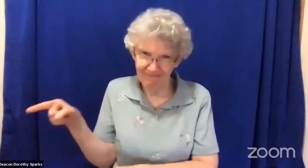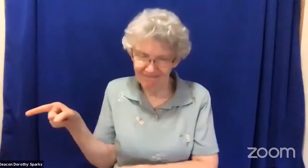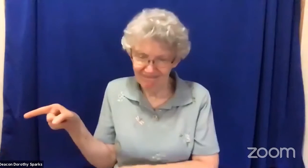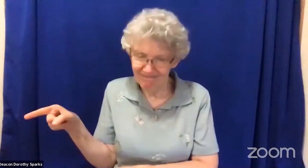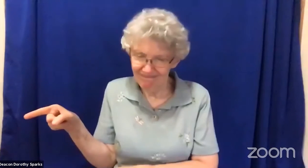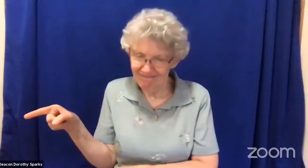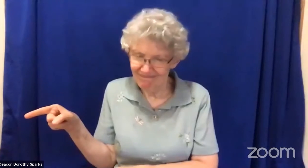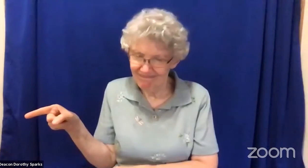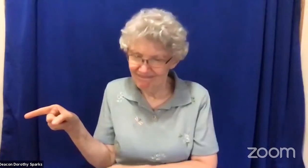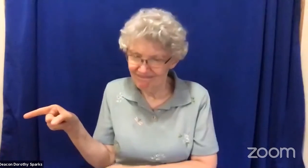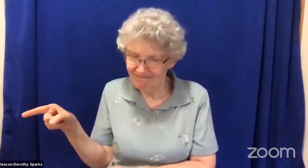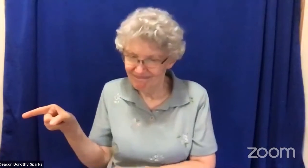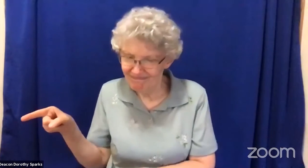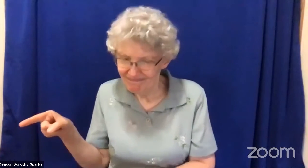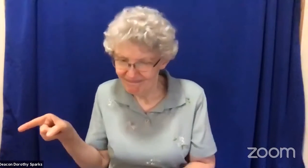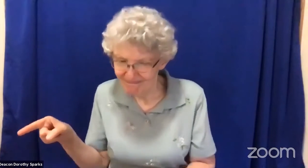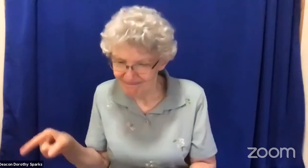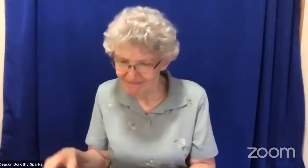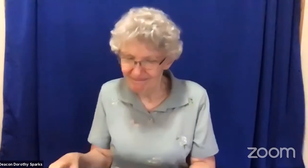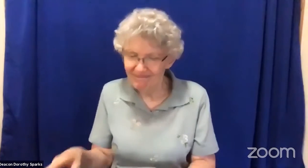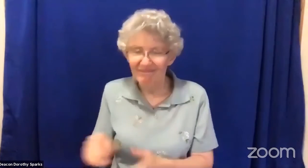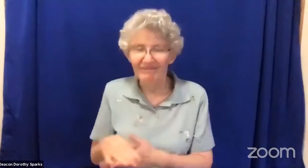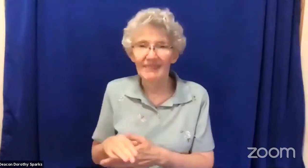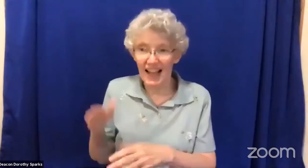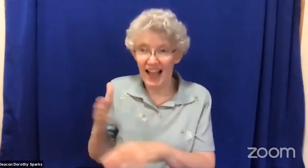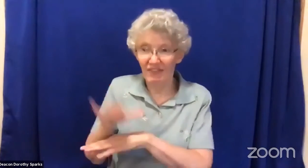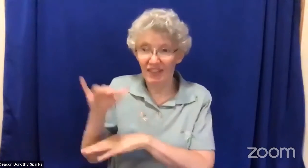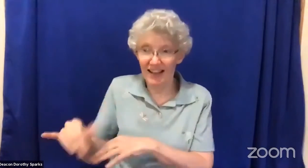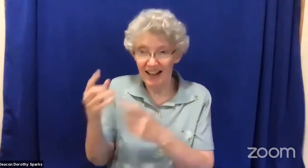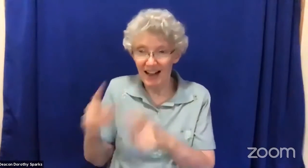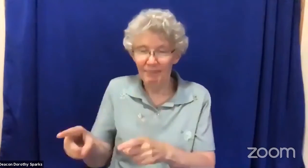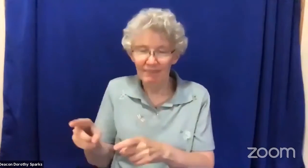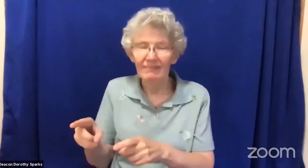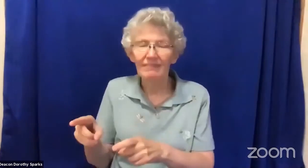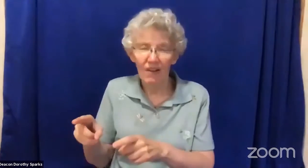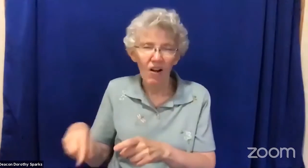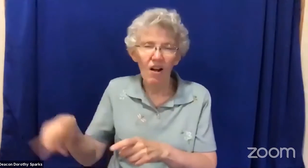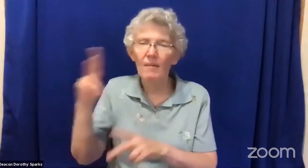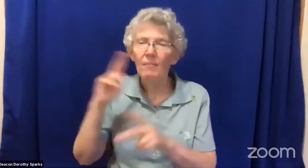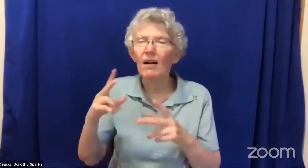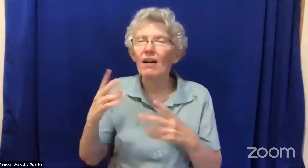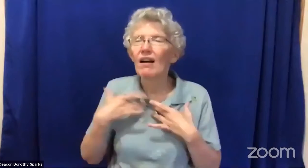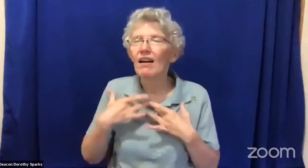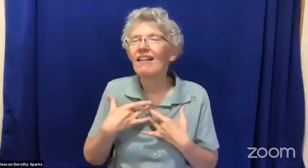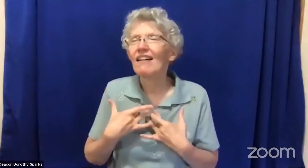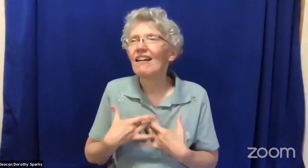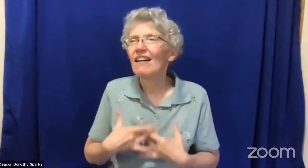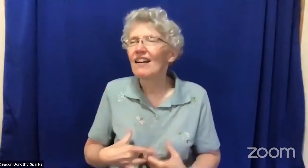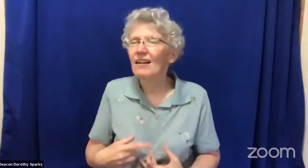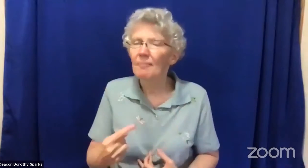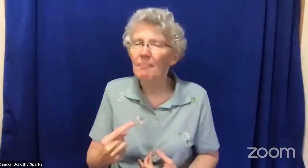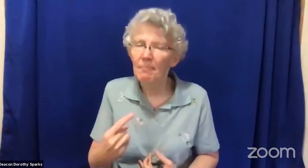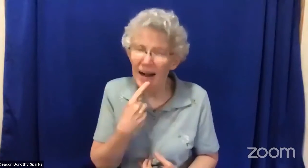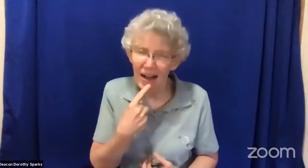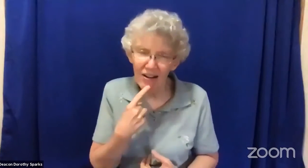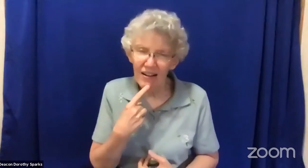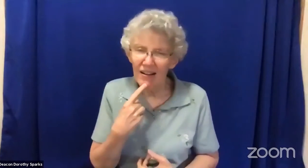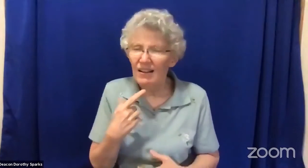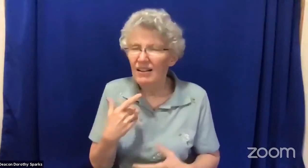And so they arrested him for killing this young black man. And after this incident had happened,